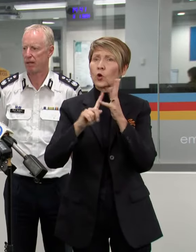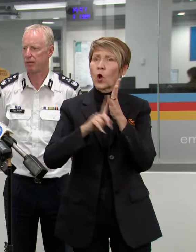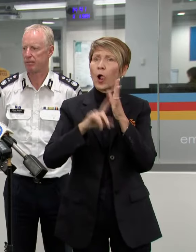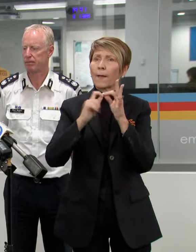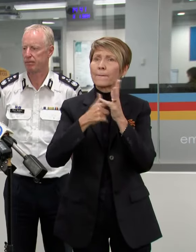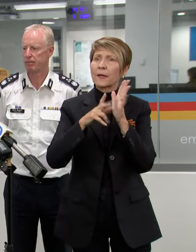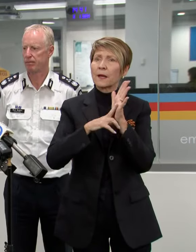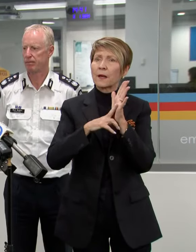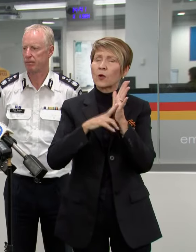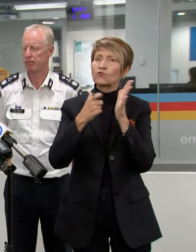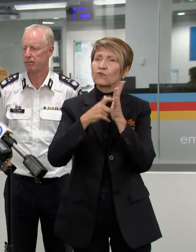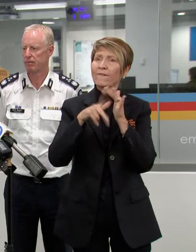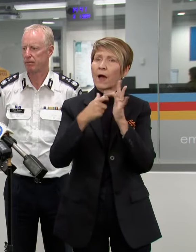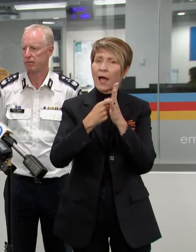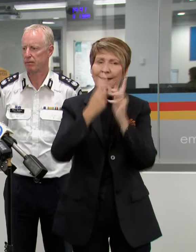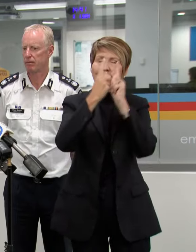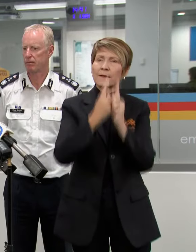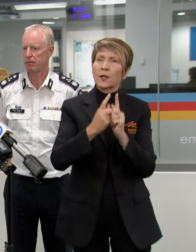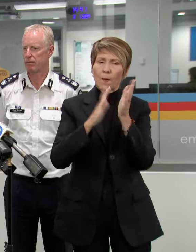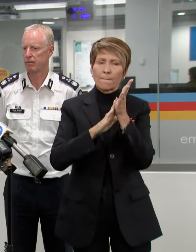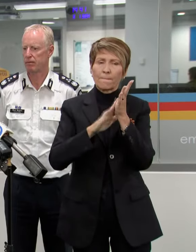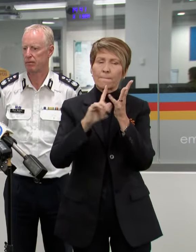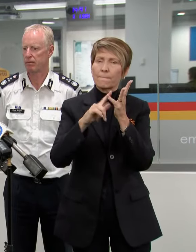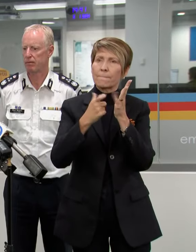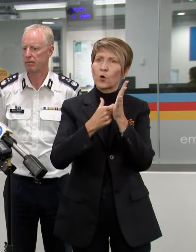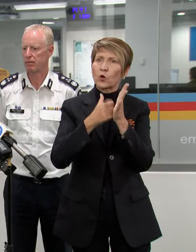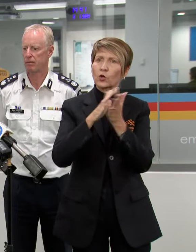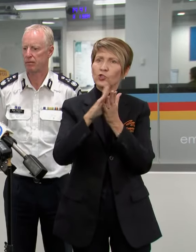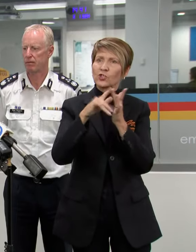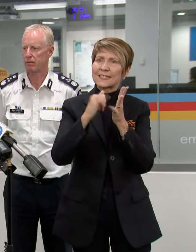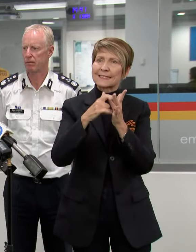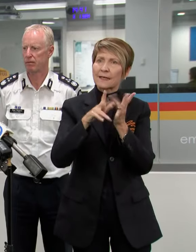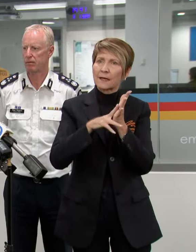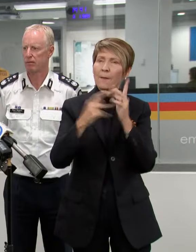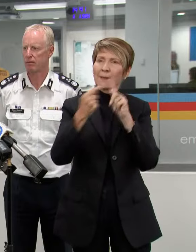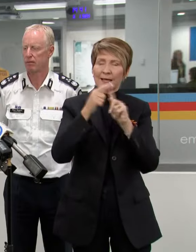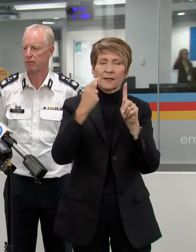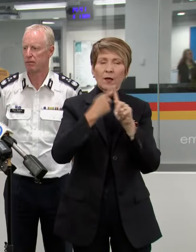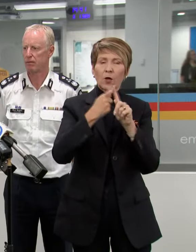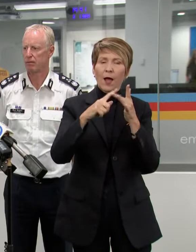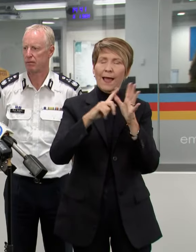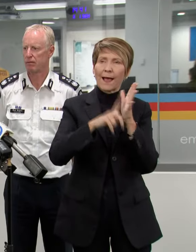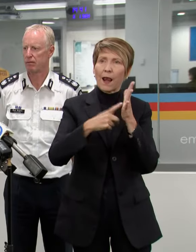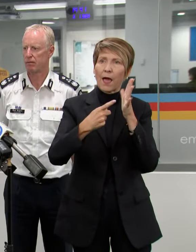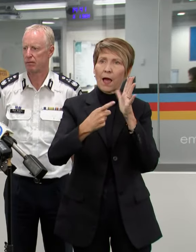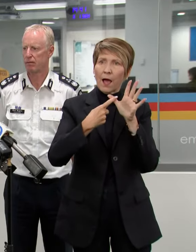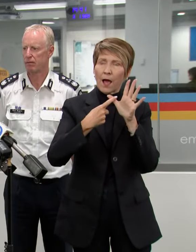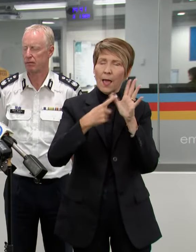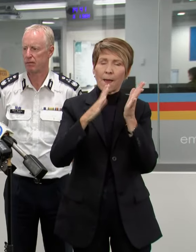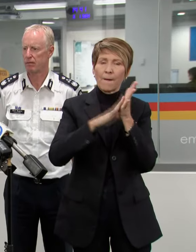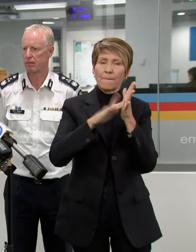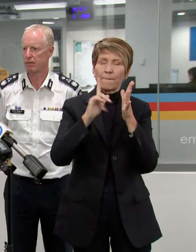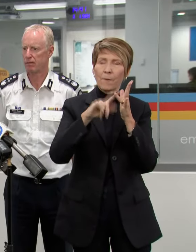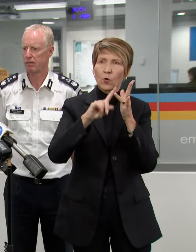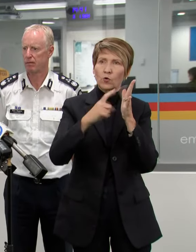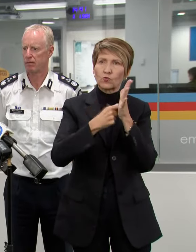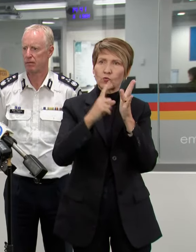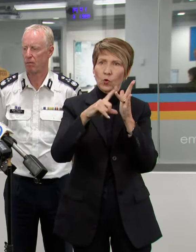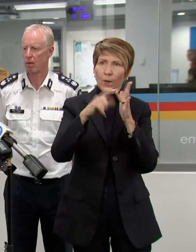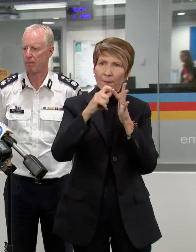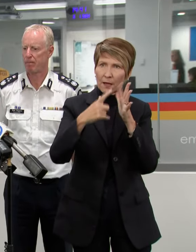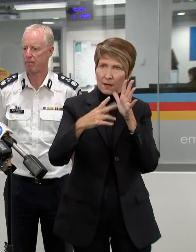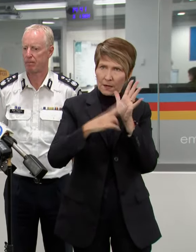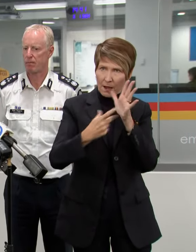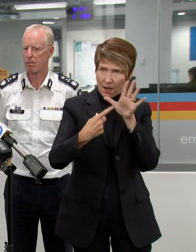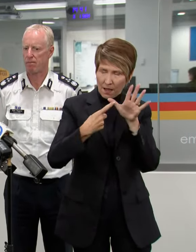towards Murchison. And assessments are now being made for the likes of Kiela, Mooroopna and Shepparton, where we are likely to see